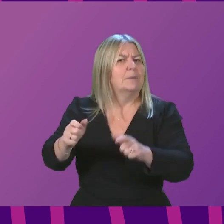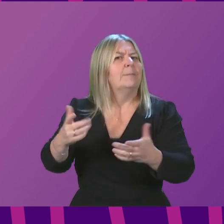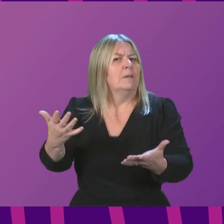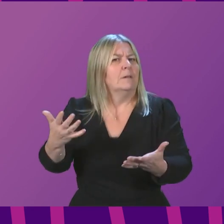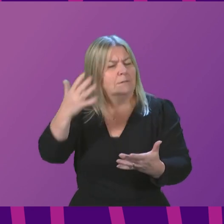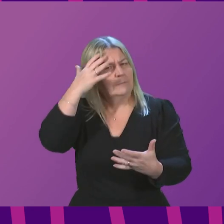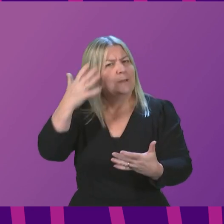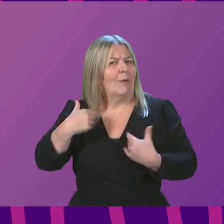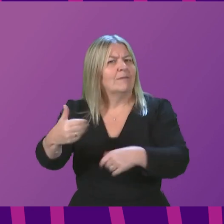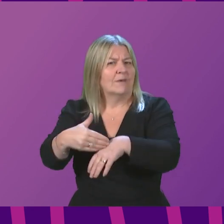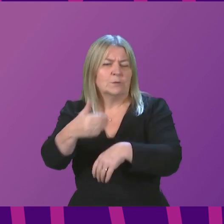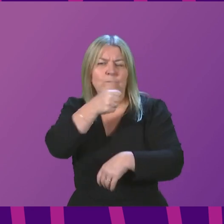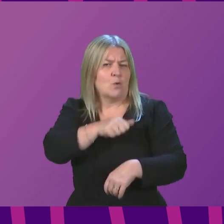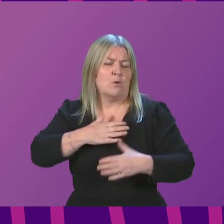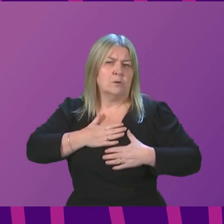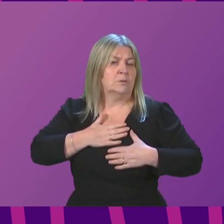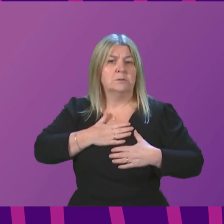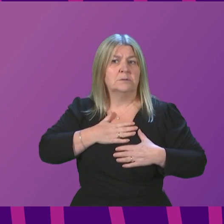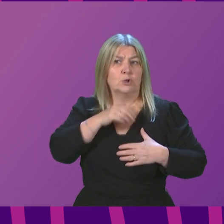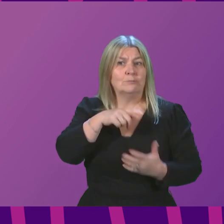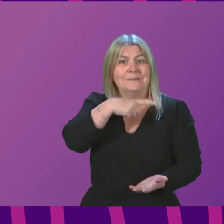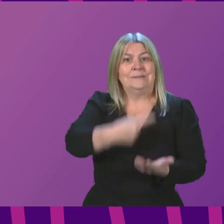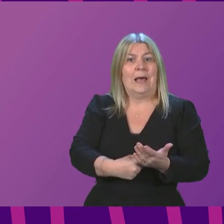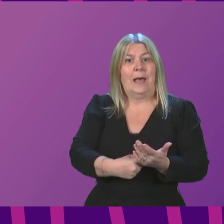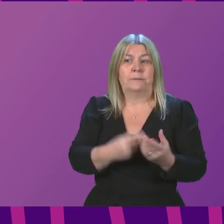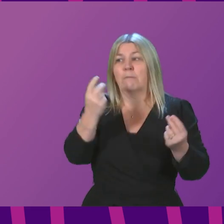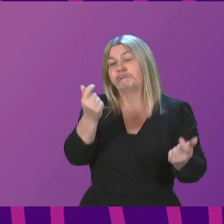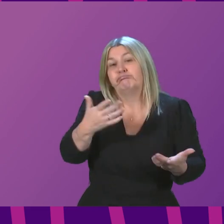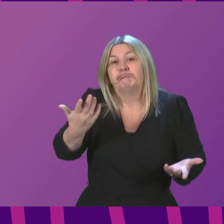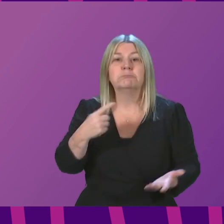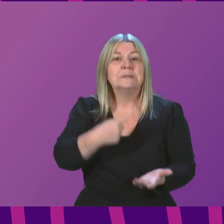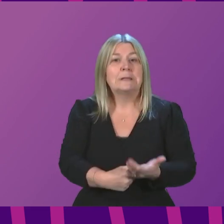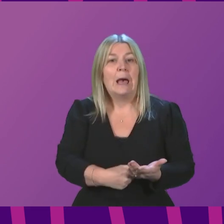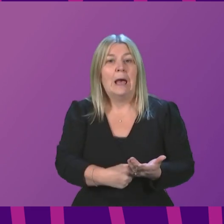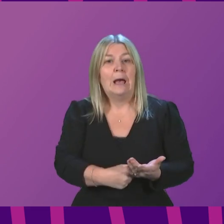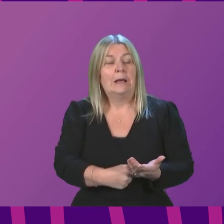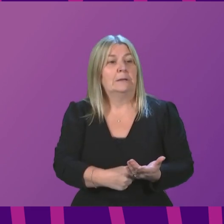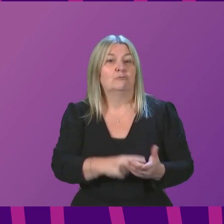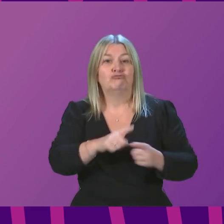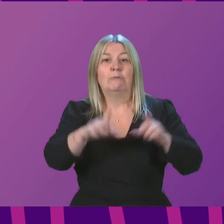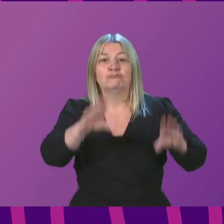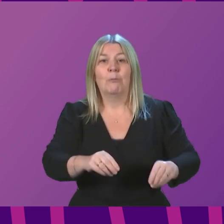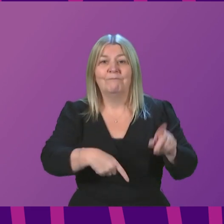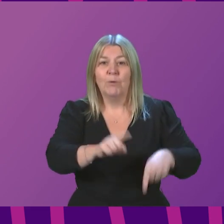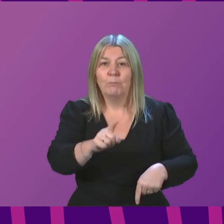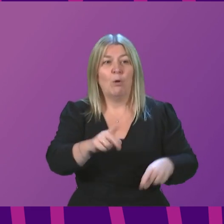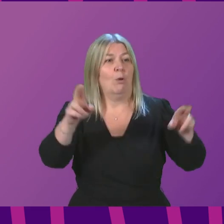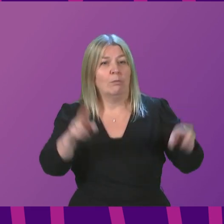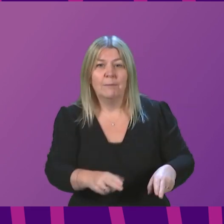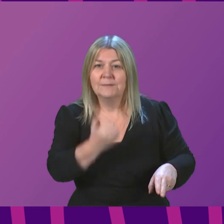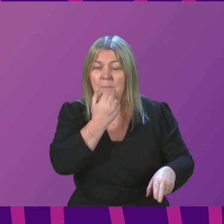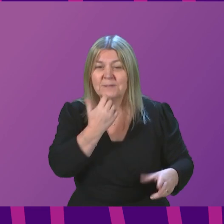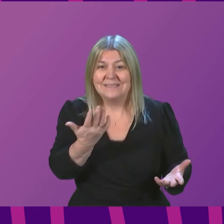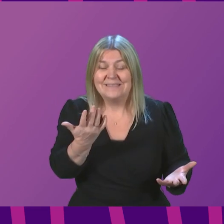takes the decisions that we have had to take over the course of this pandemic lightly. I have tried to set out the rationale for limiting